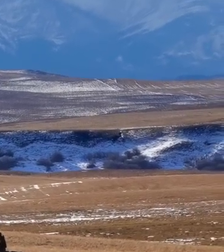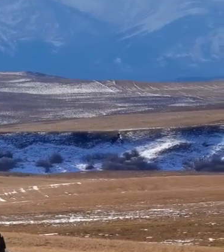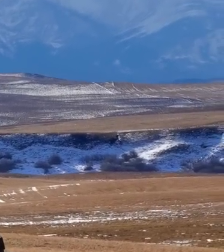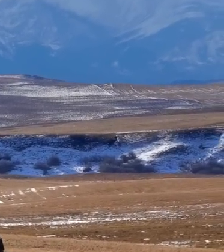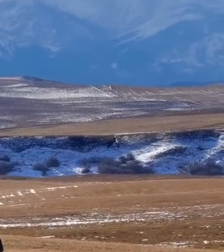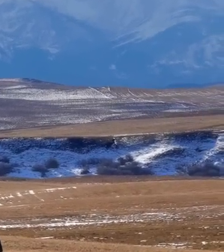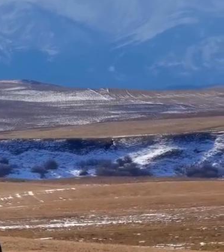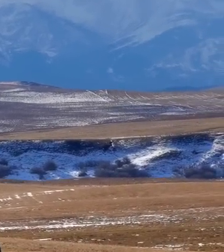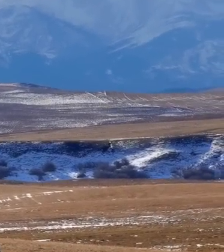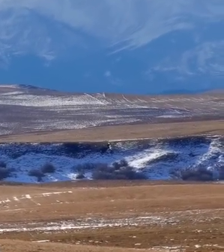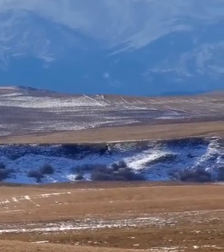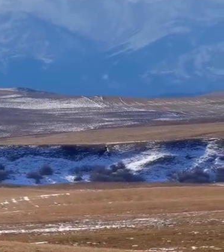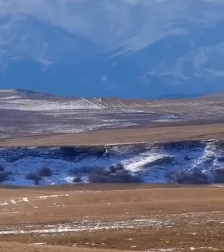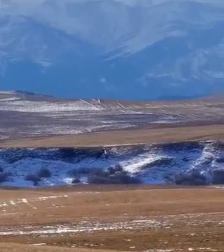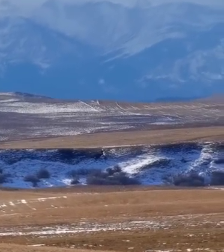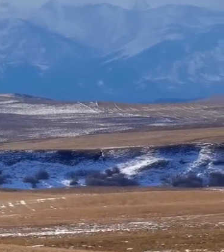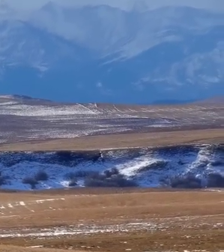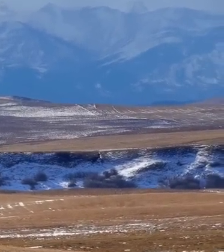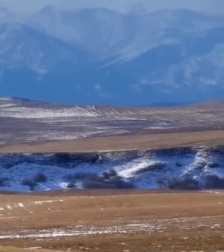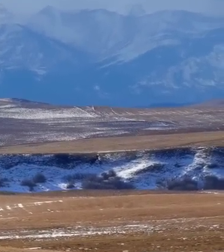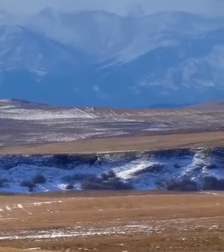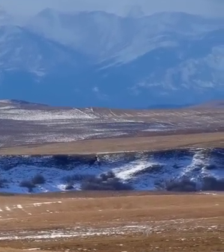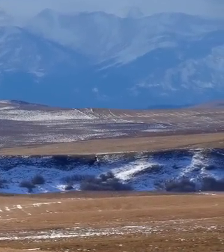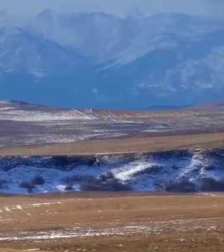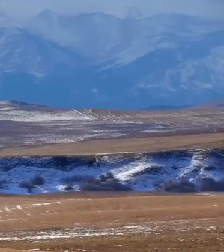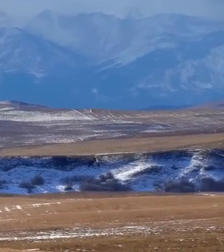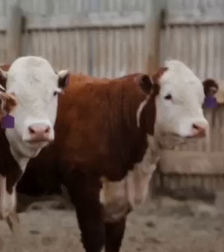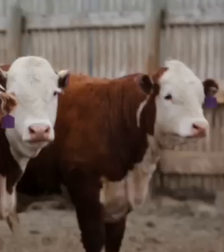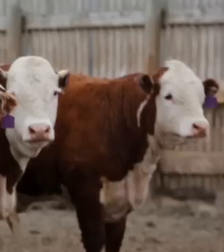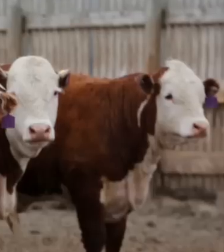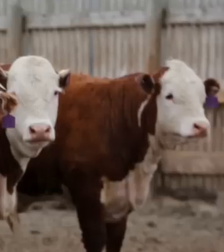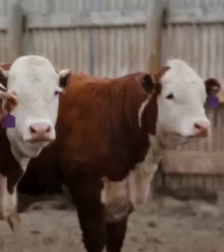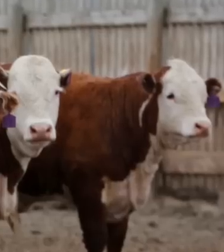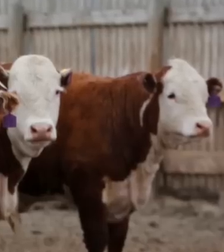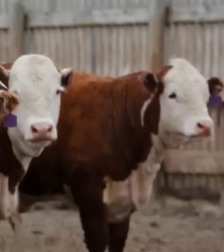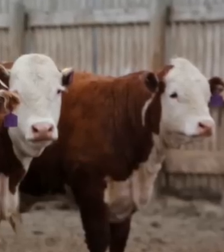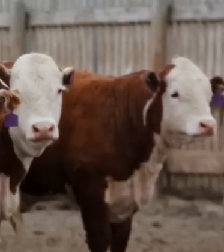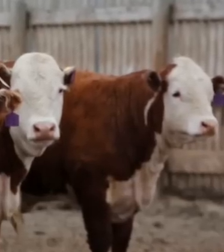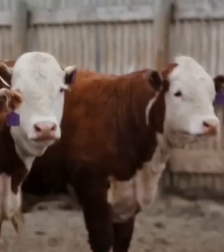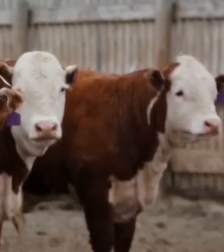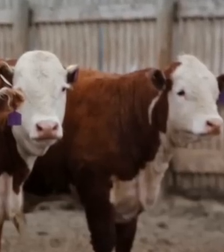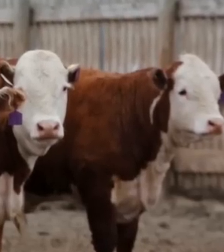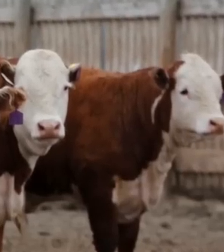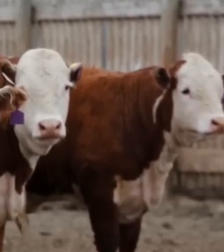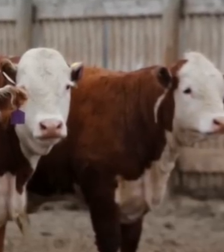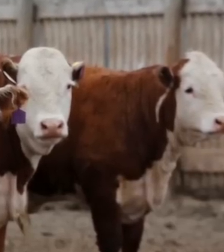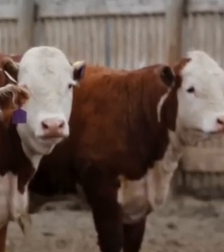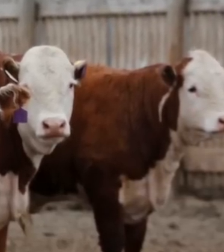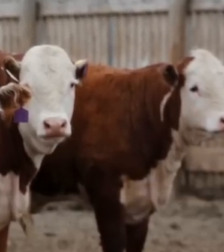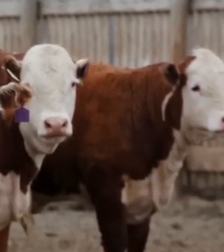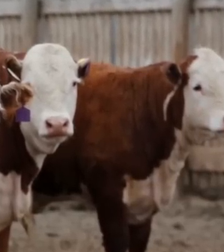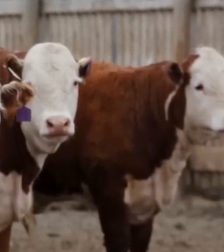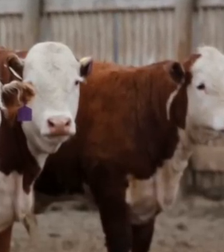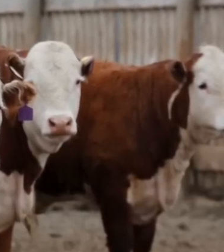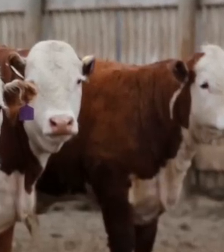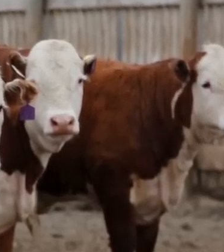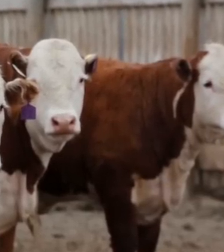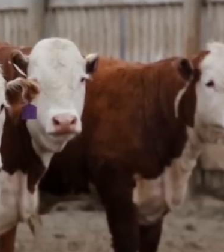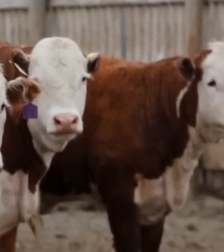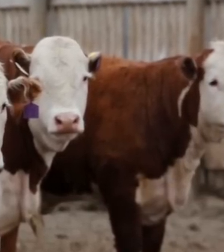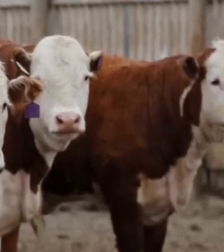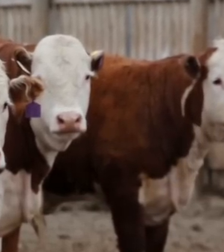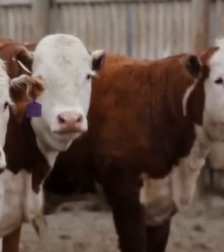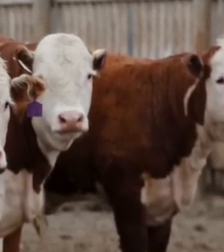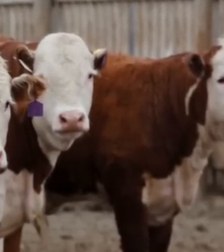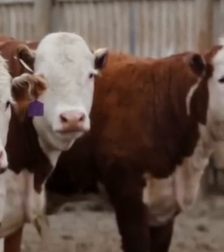1.6 million head per year. And the Canadian beef industry cash receipts represent nearly $10 billion